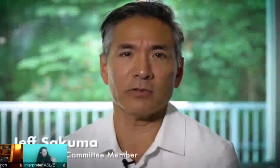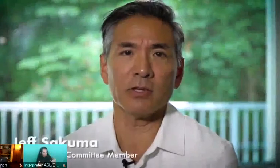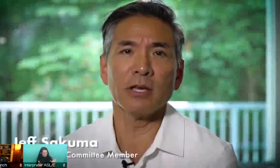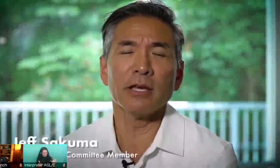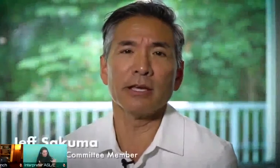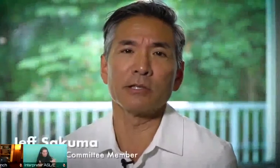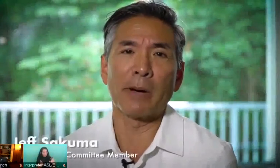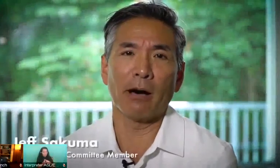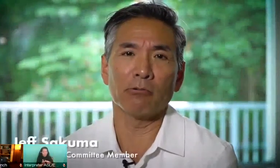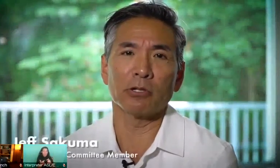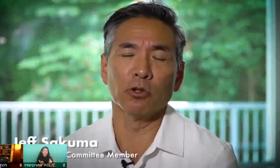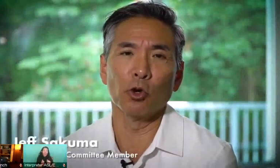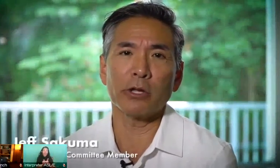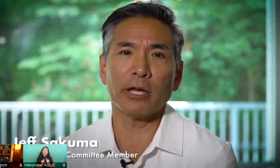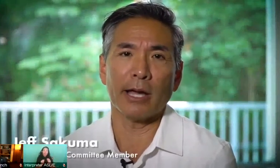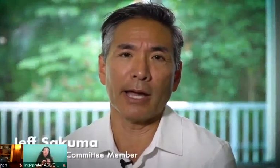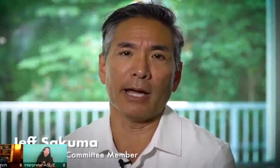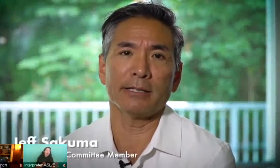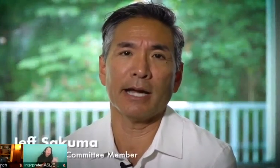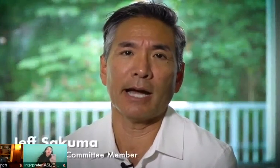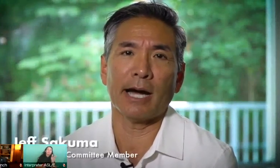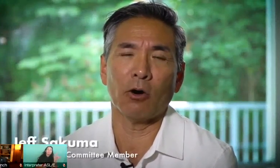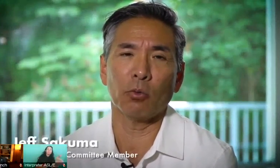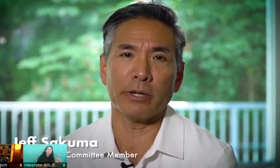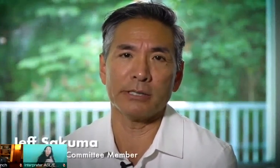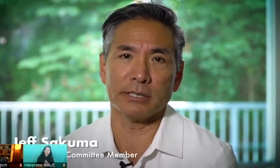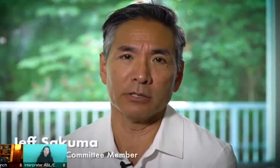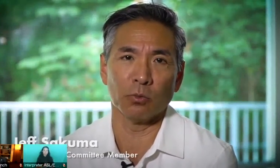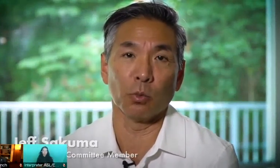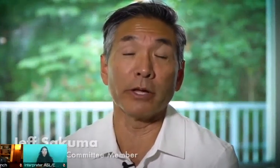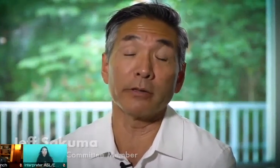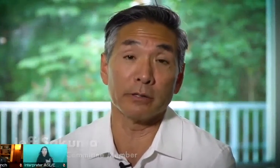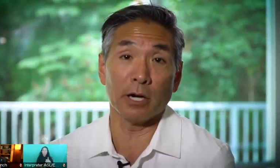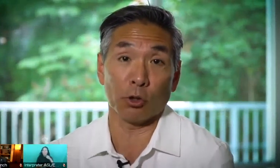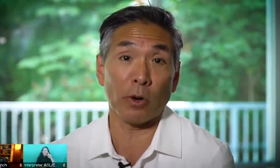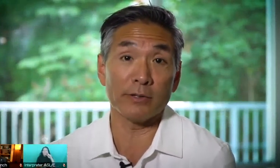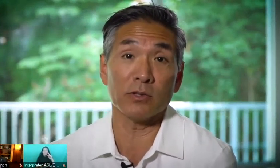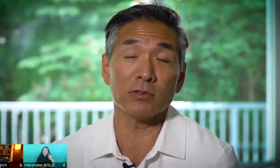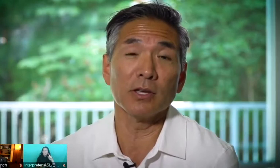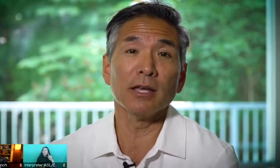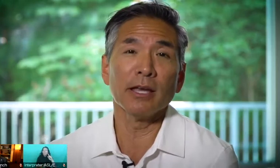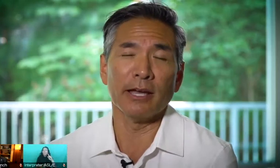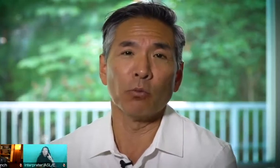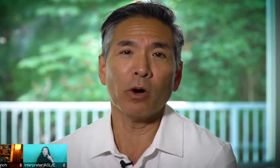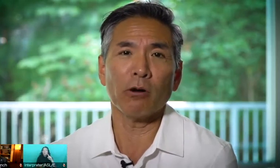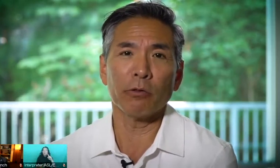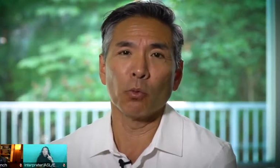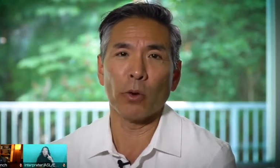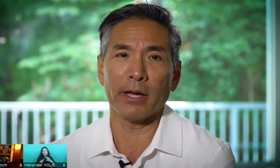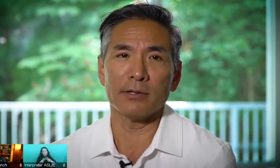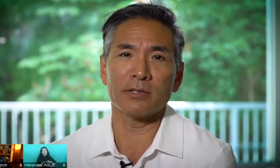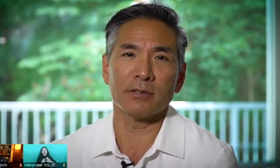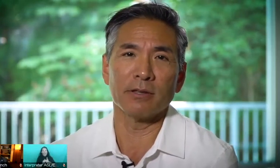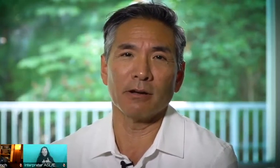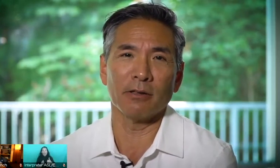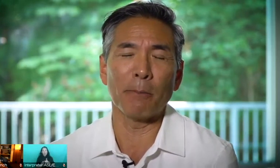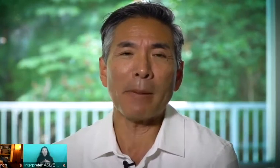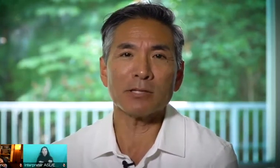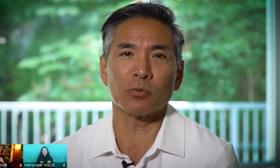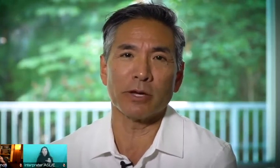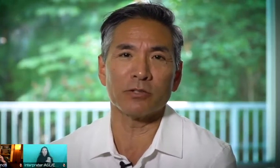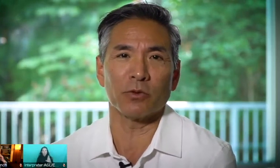think that this is about looking at how we deal with a crisis. And what are the ways,